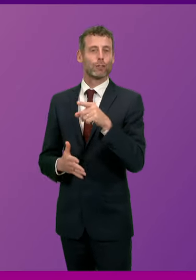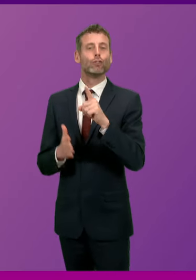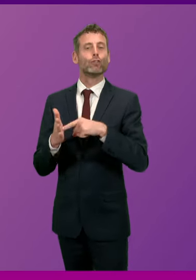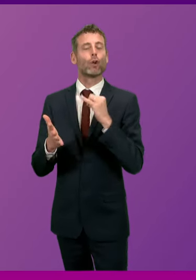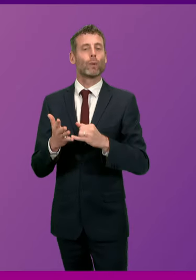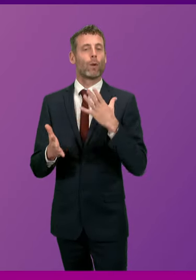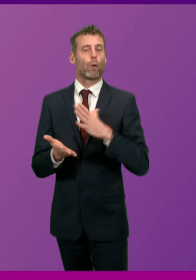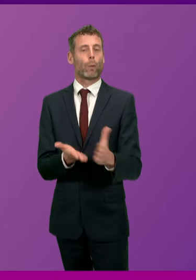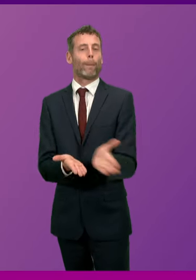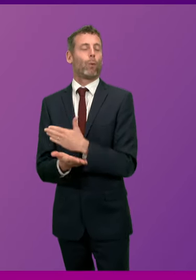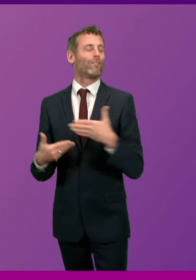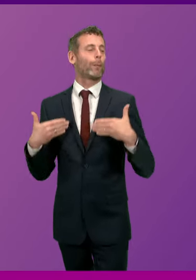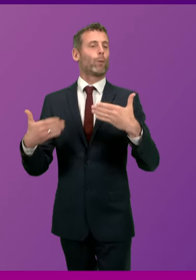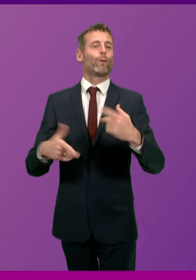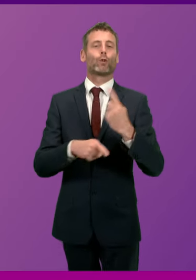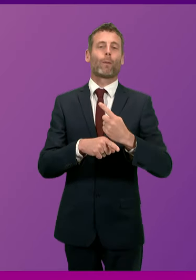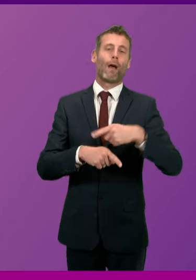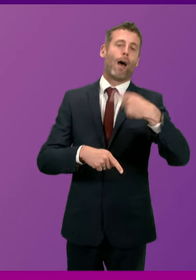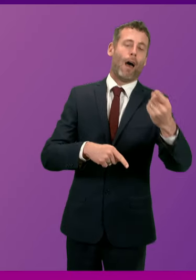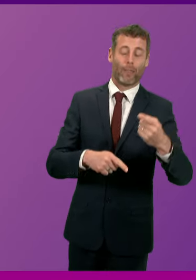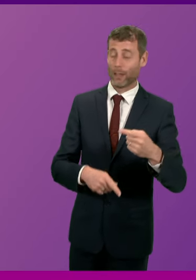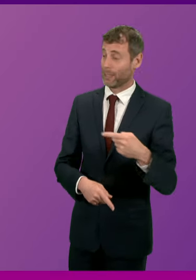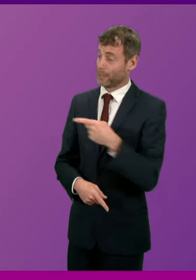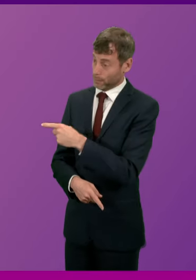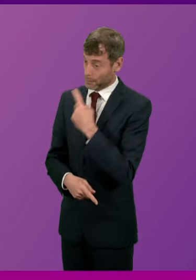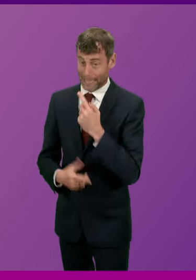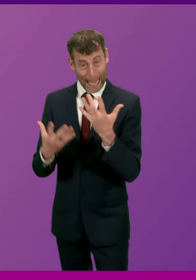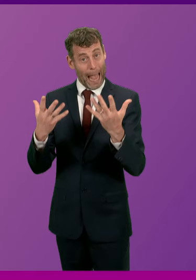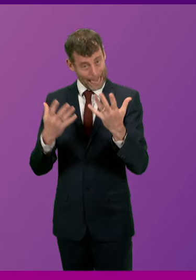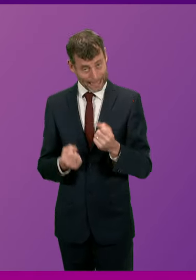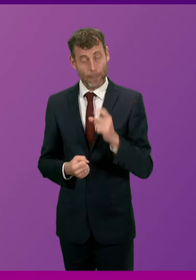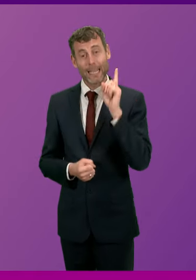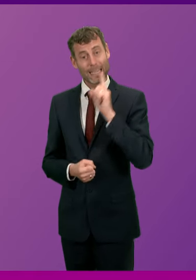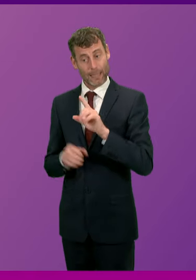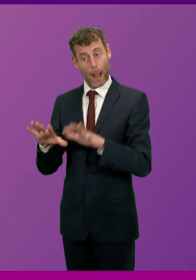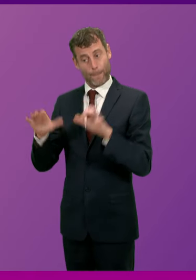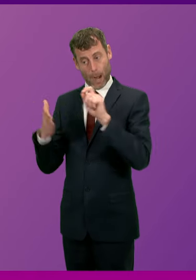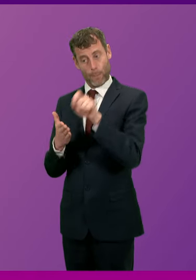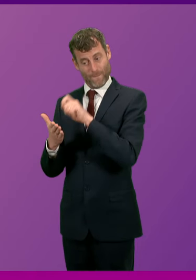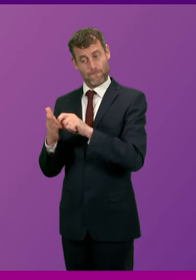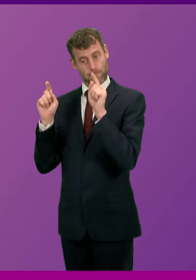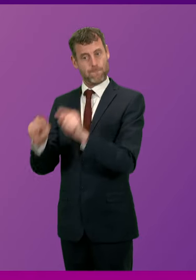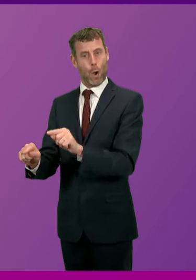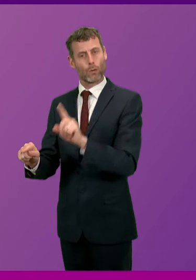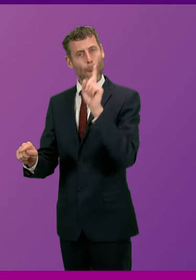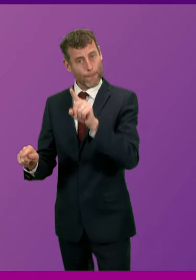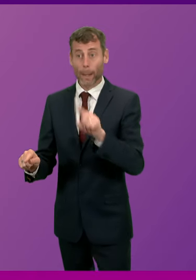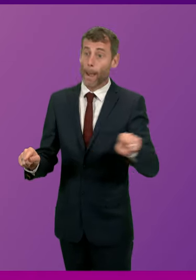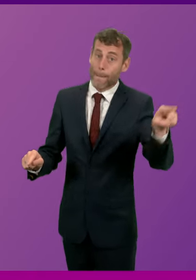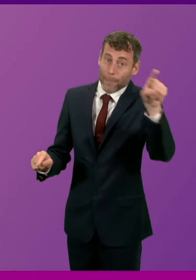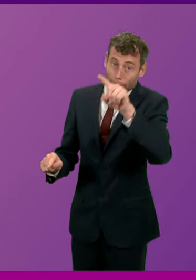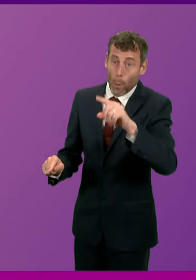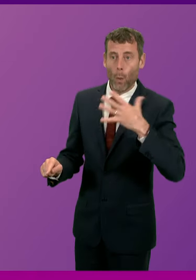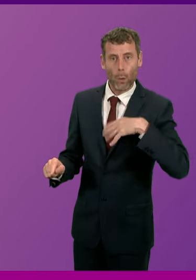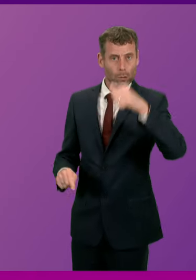as quickly as possible, and he accepts the judgments that Parliament came to last night. What the people of Scotland want to know is John Swinney's